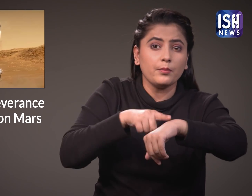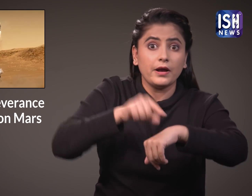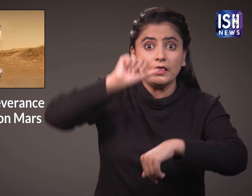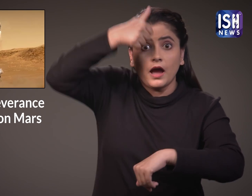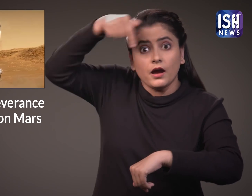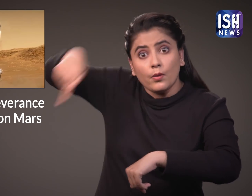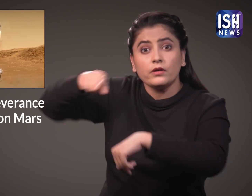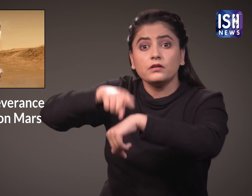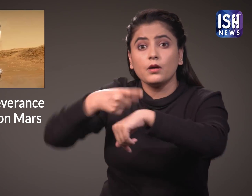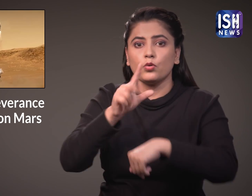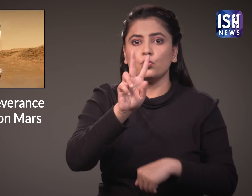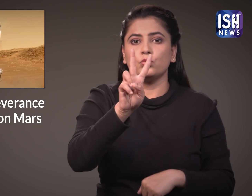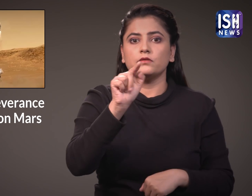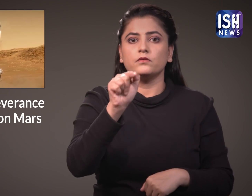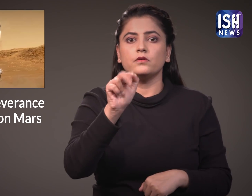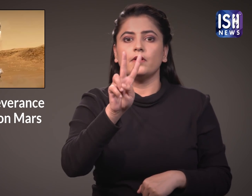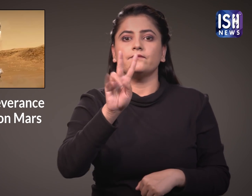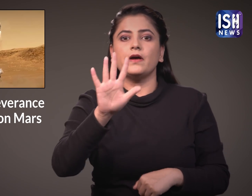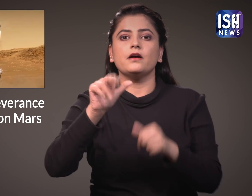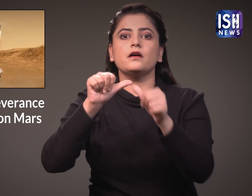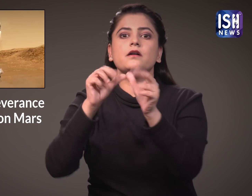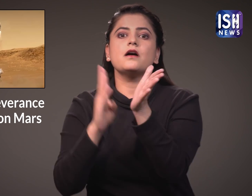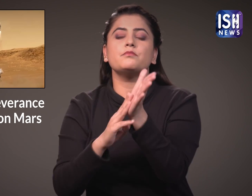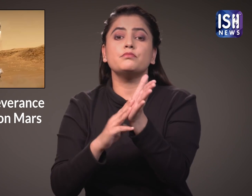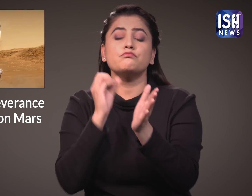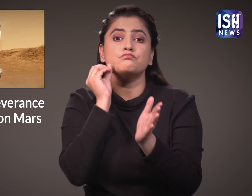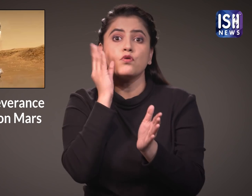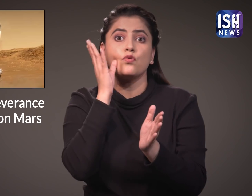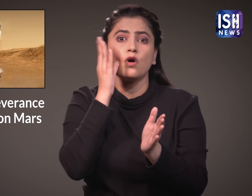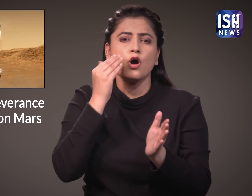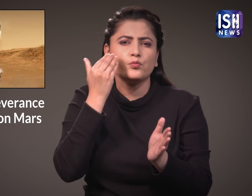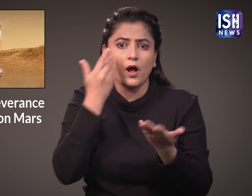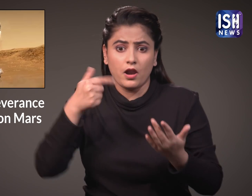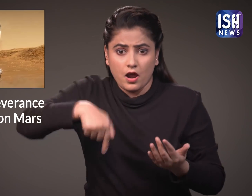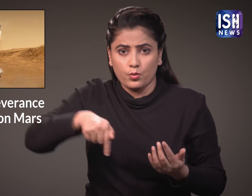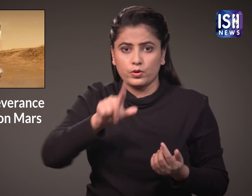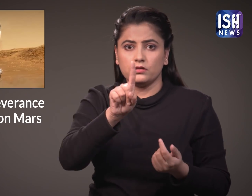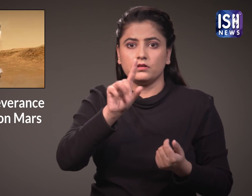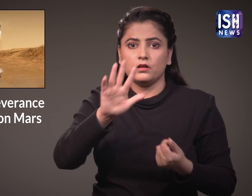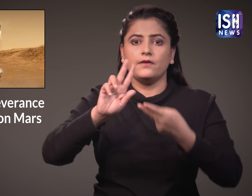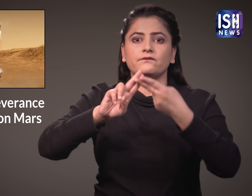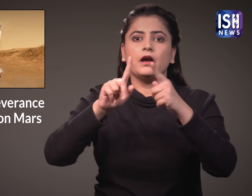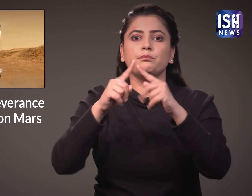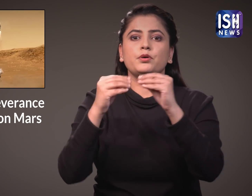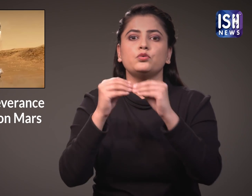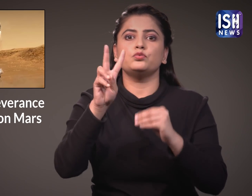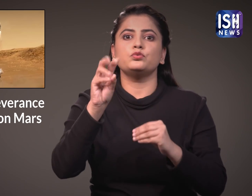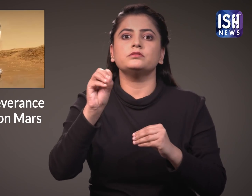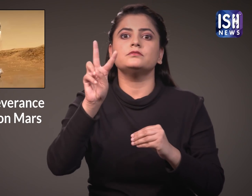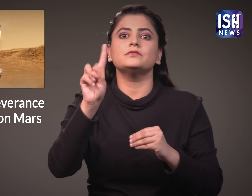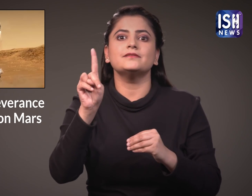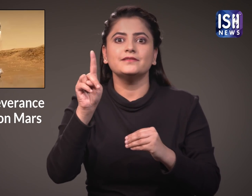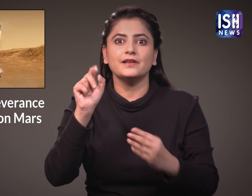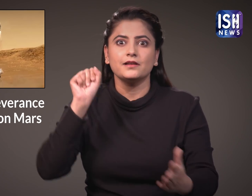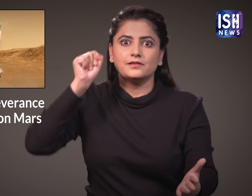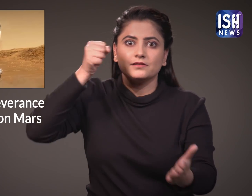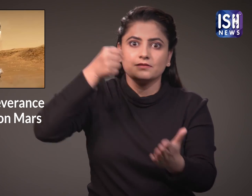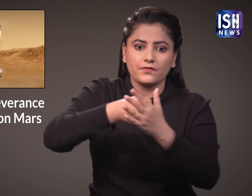The rover successfully landed on Mars on 19th February 2021 at 2.25 a.m.